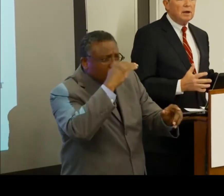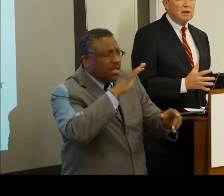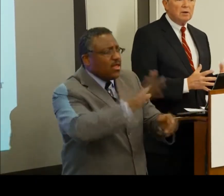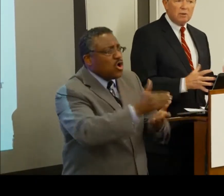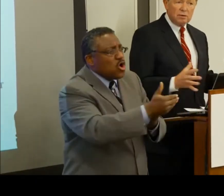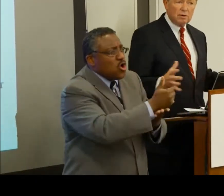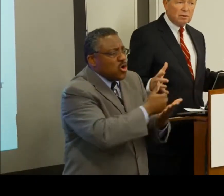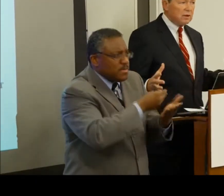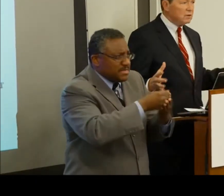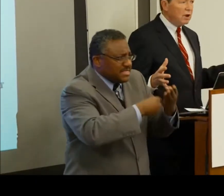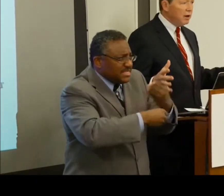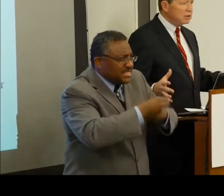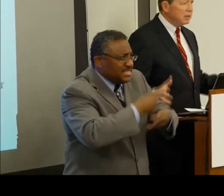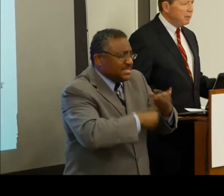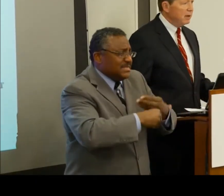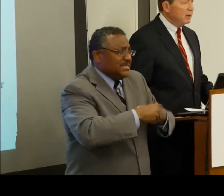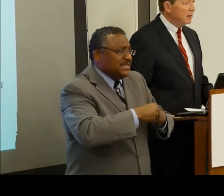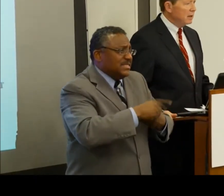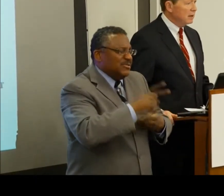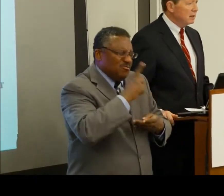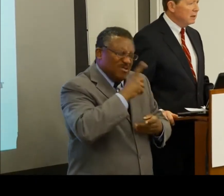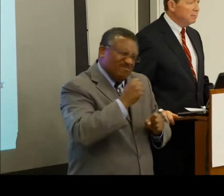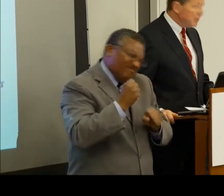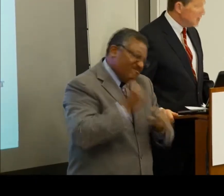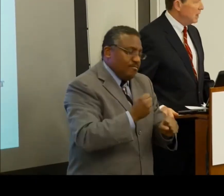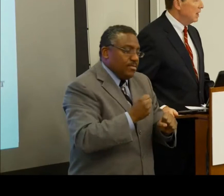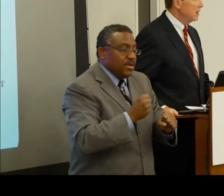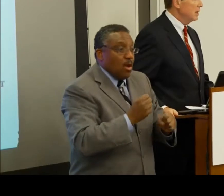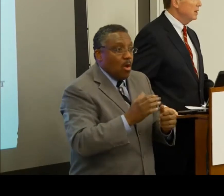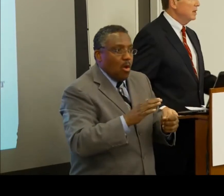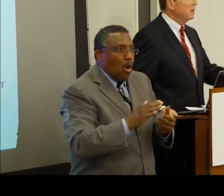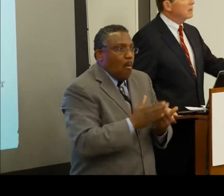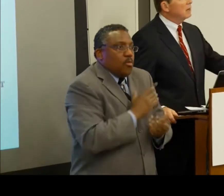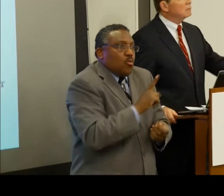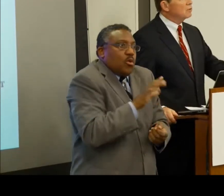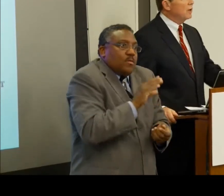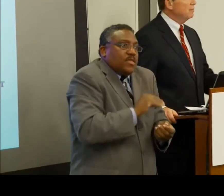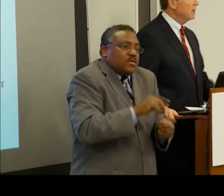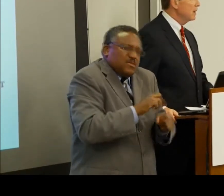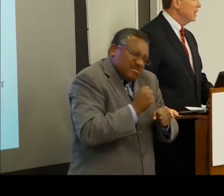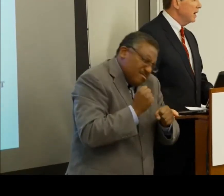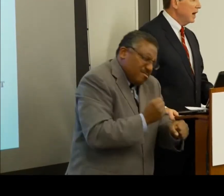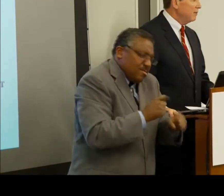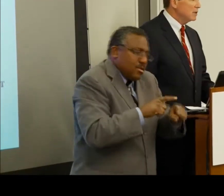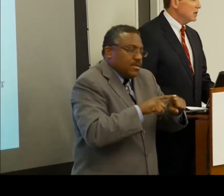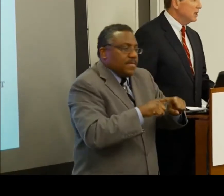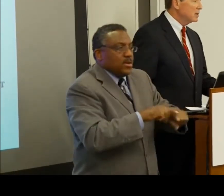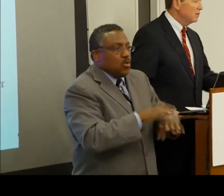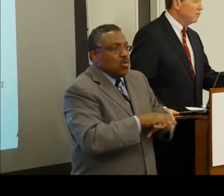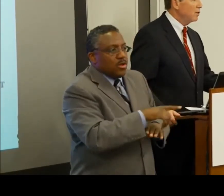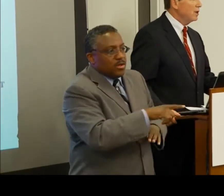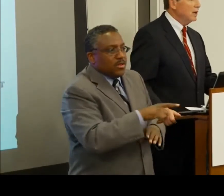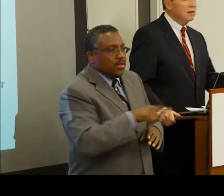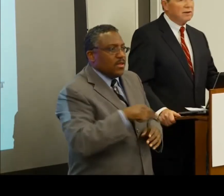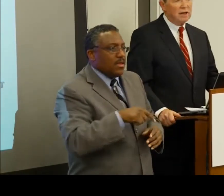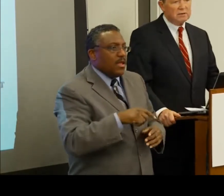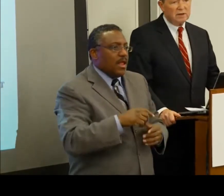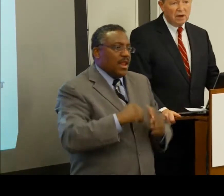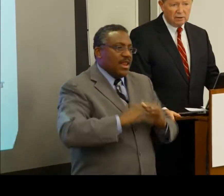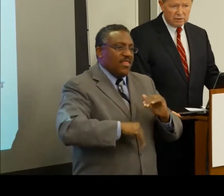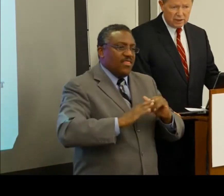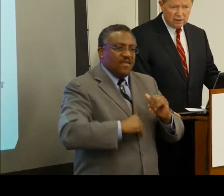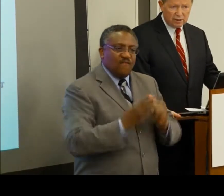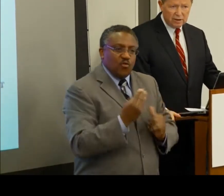is largely dependent completely on an income stream that averages less than $14